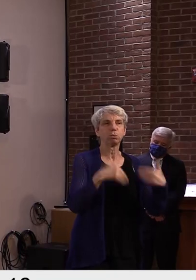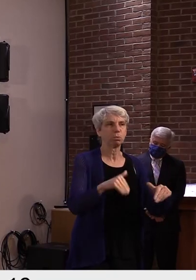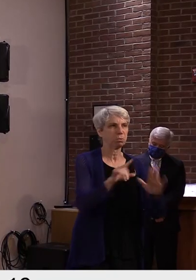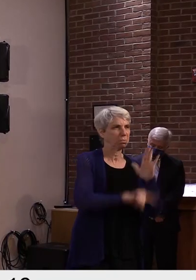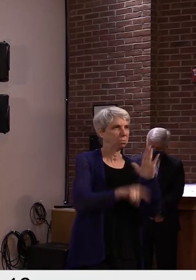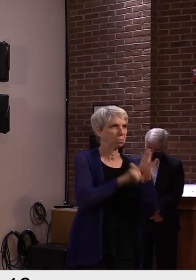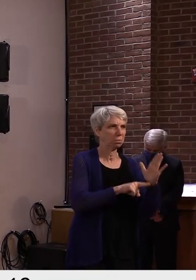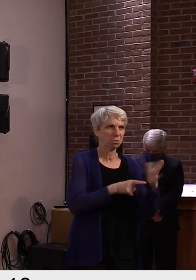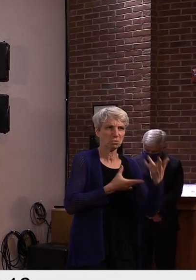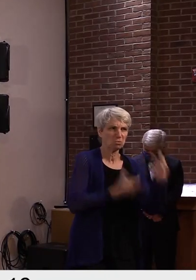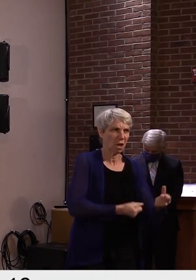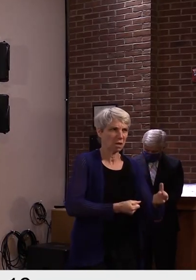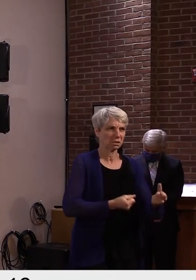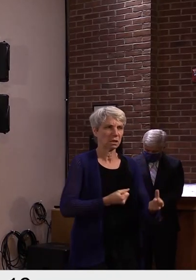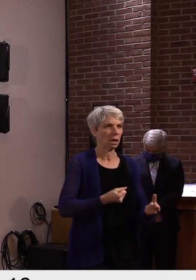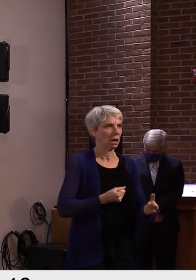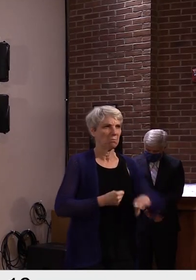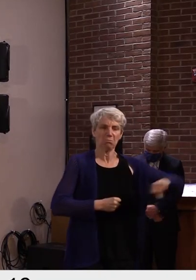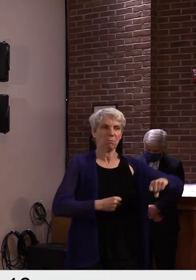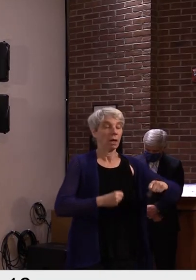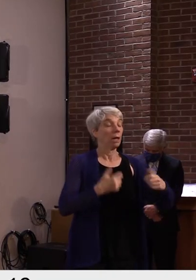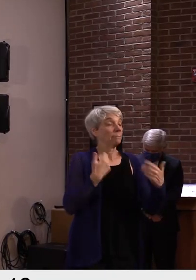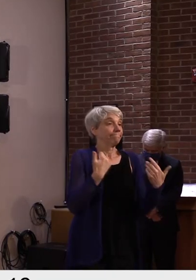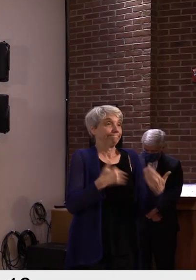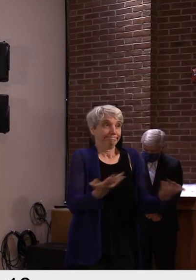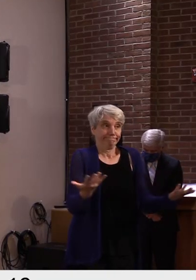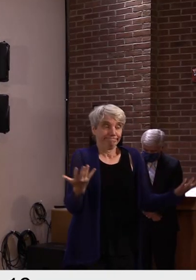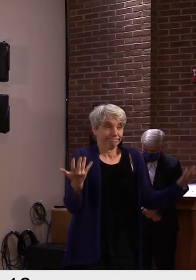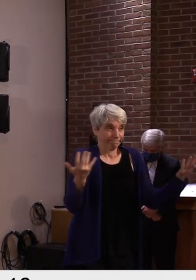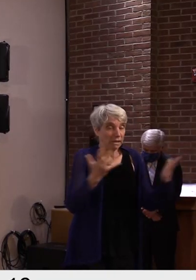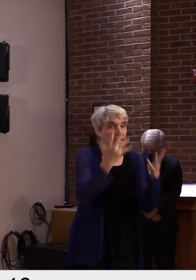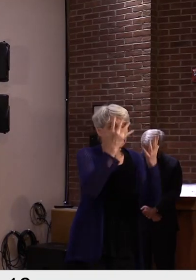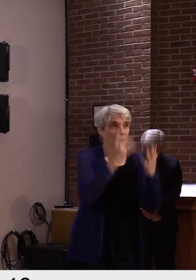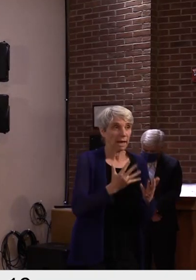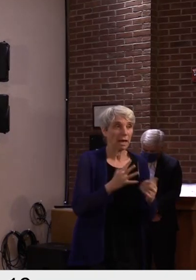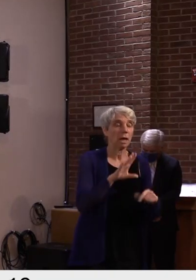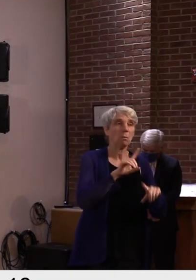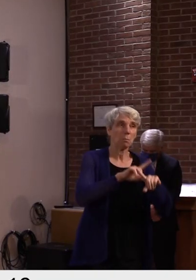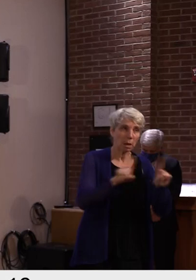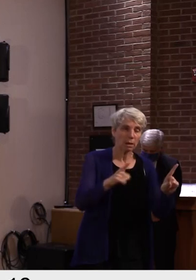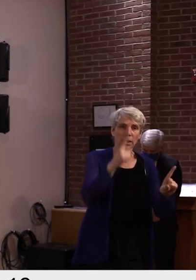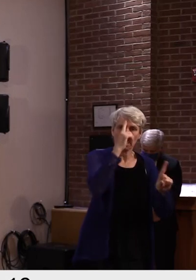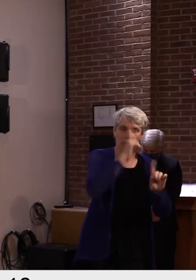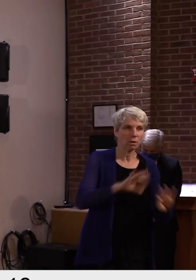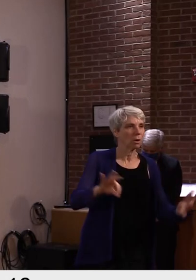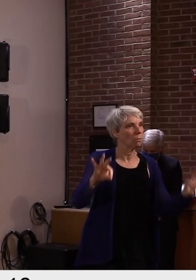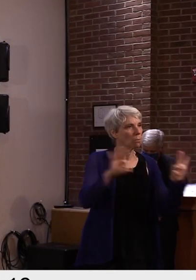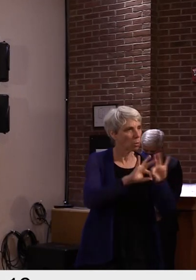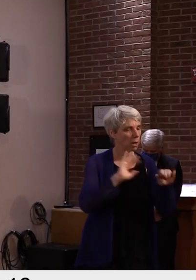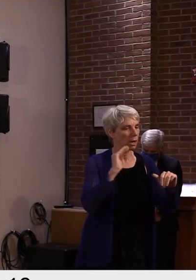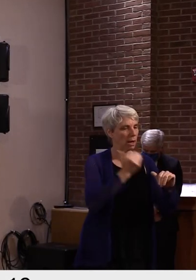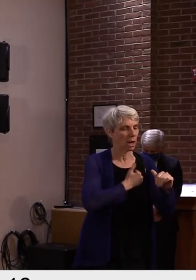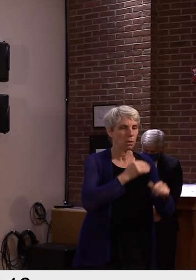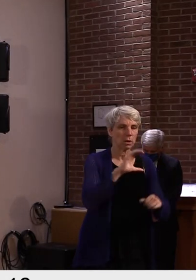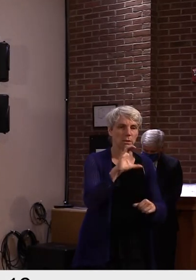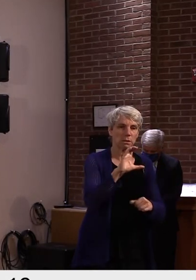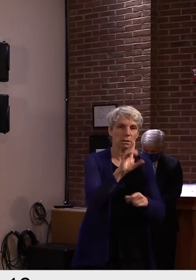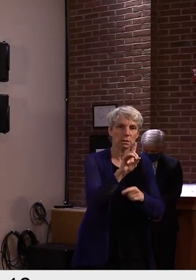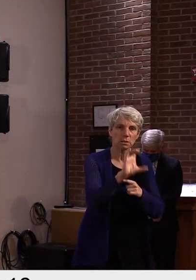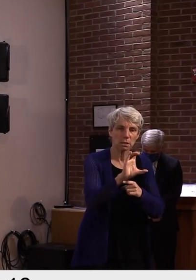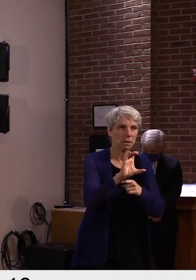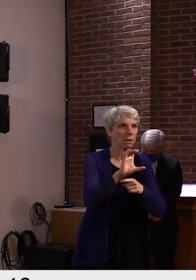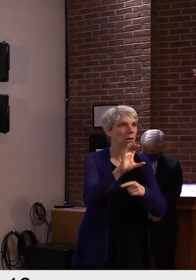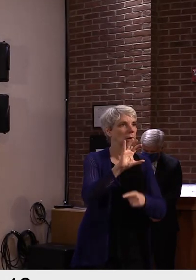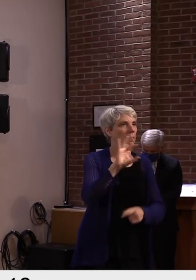establishment in our country to recognize that kind of survey data and say,